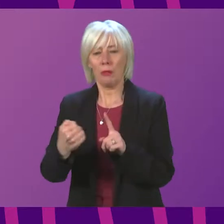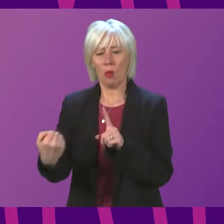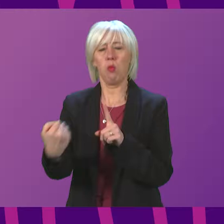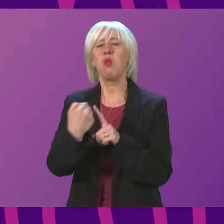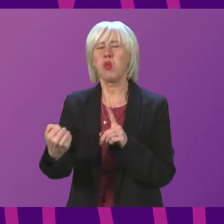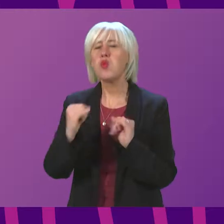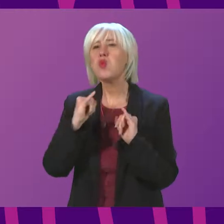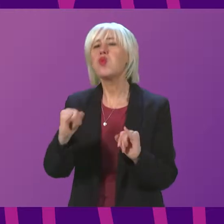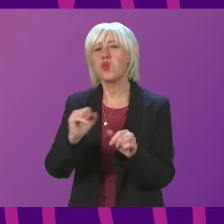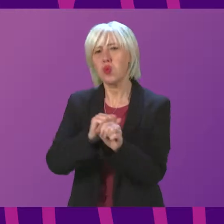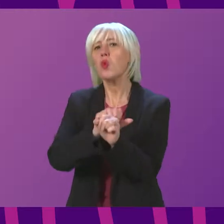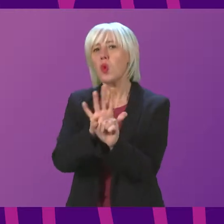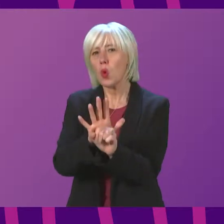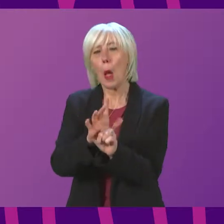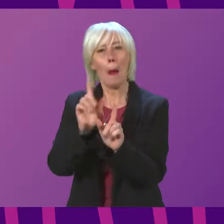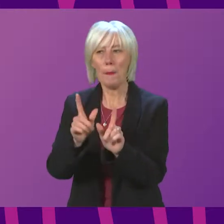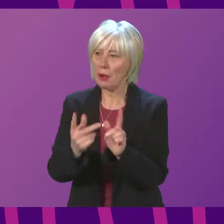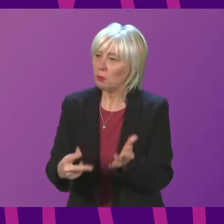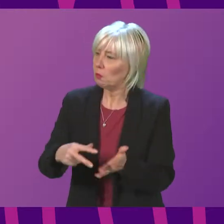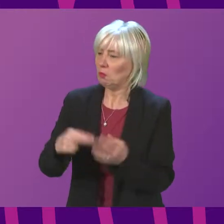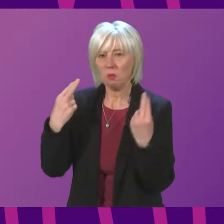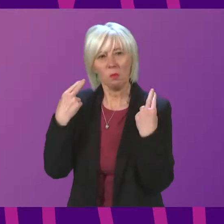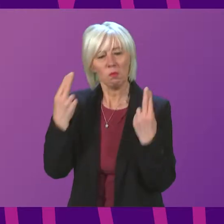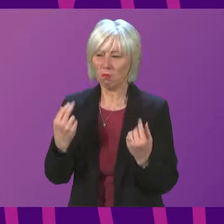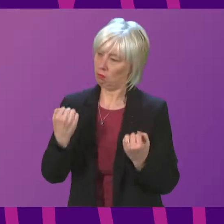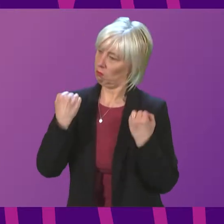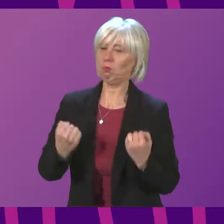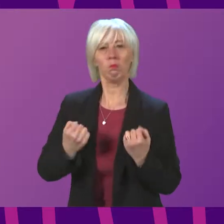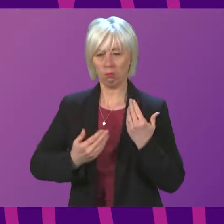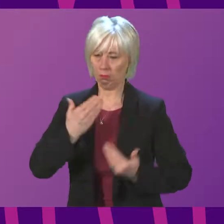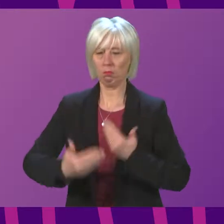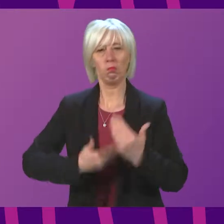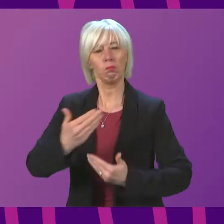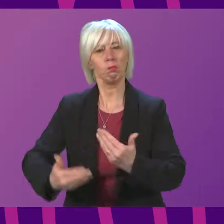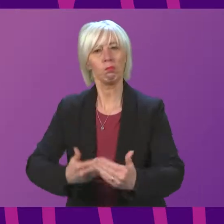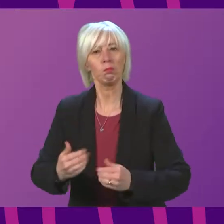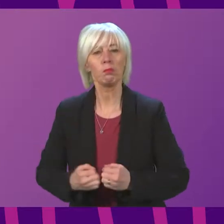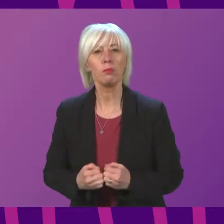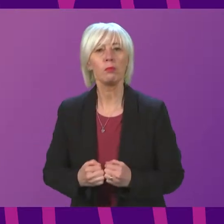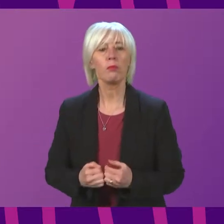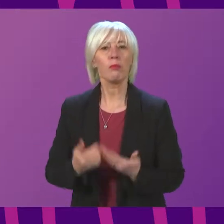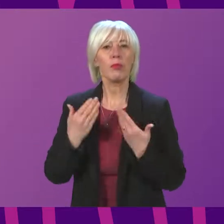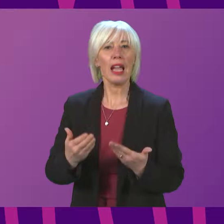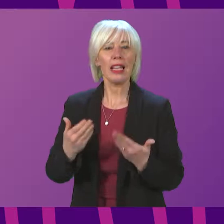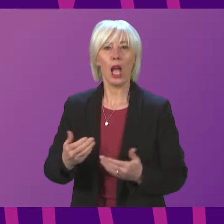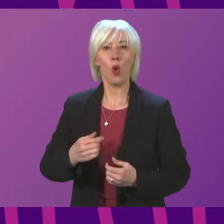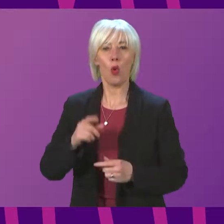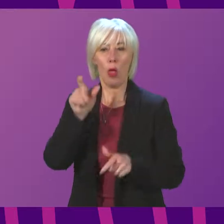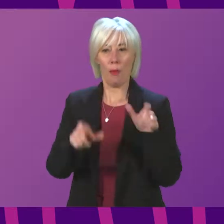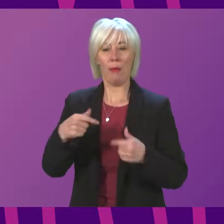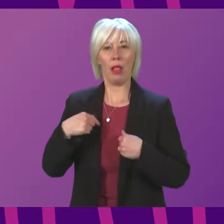pandemic but have risen to the challenges we have faced too. Now, the generation I represent